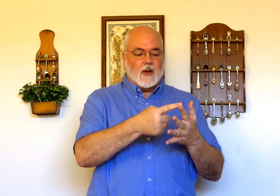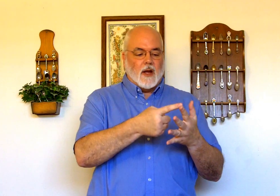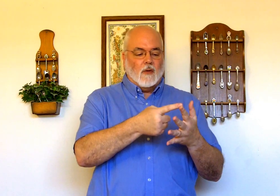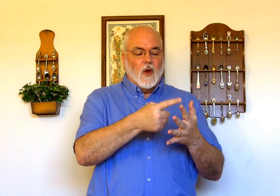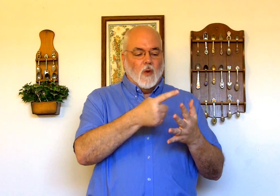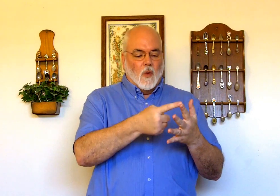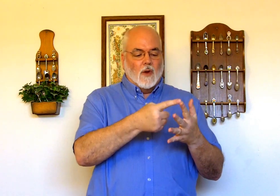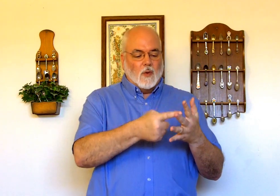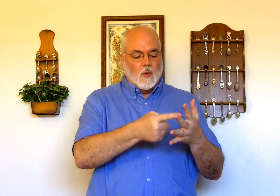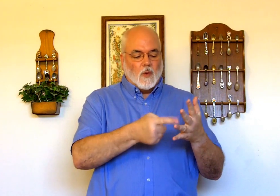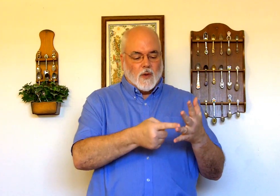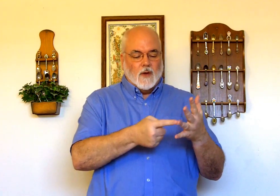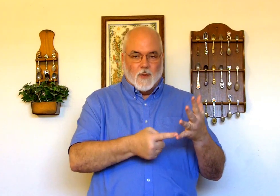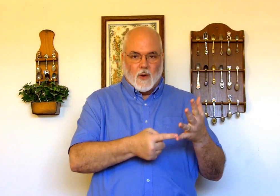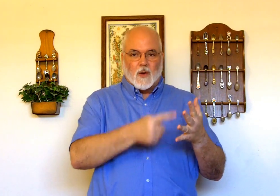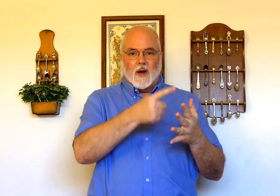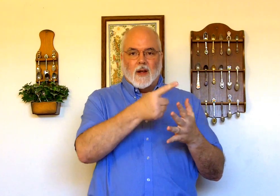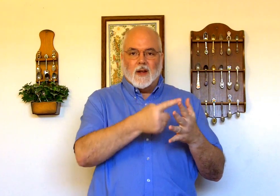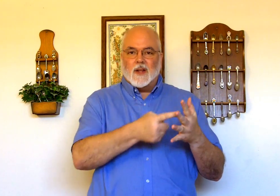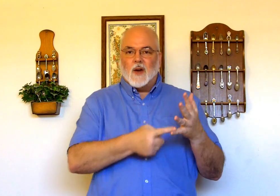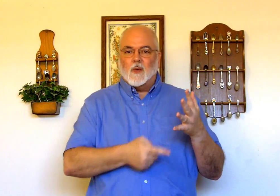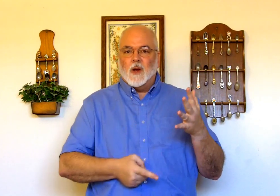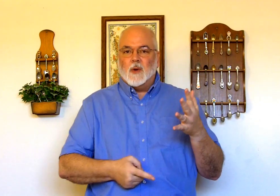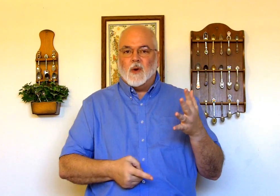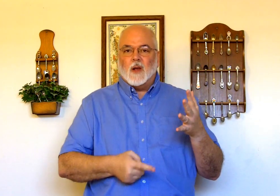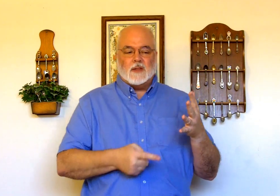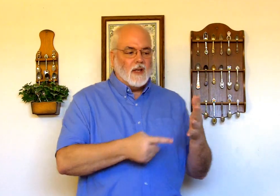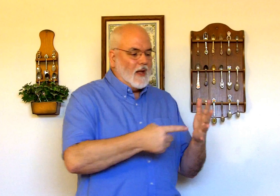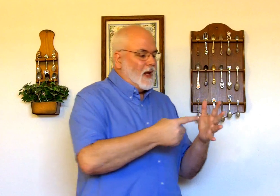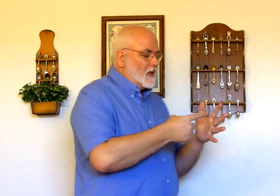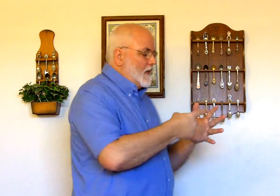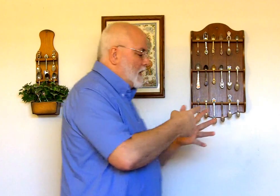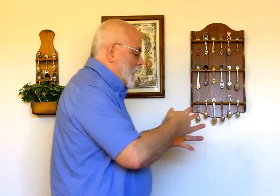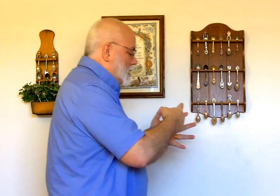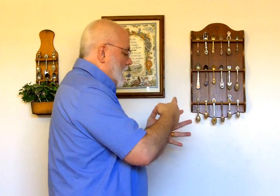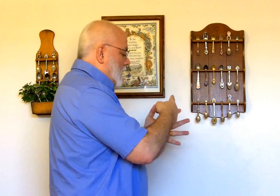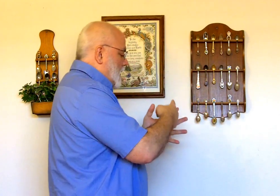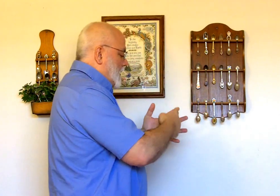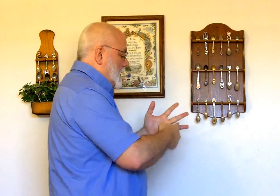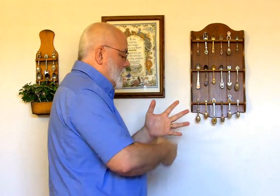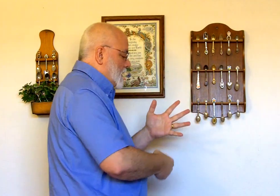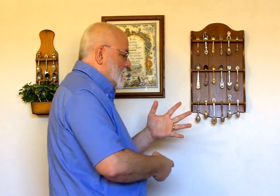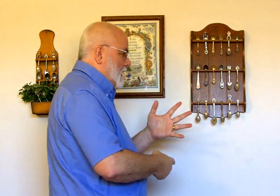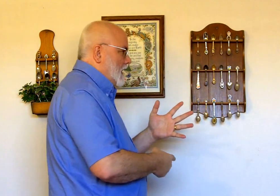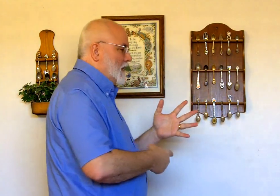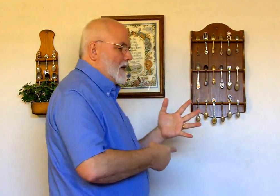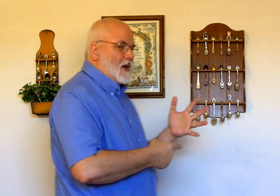kind of, one, two, three, four. All right? And just kind of run them across. See if I did it sideways if it's easier to see. Okay?